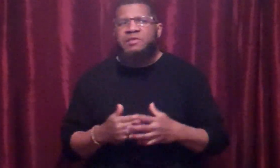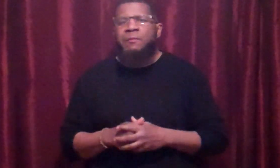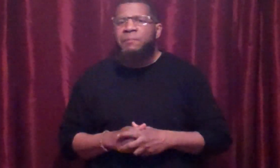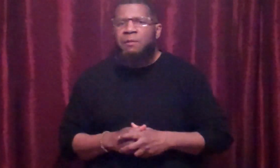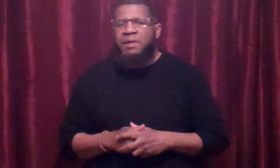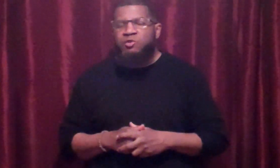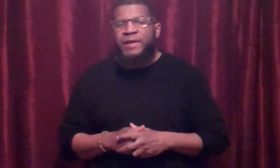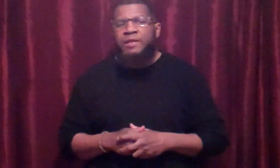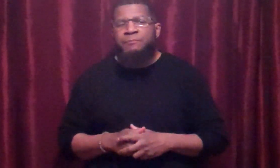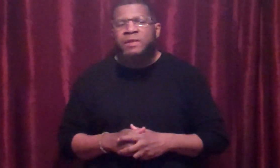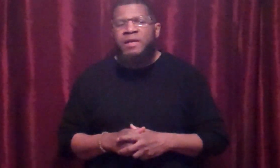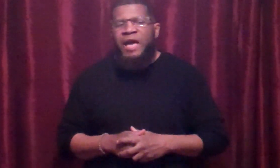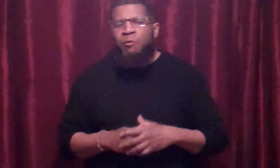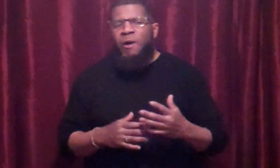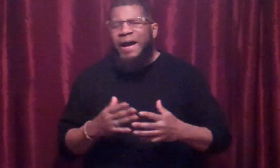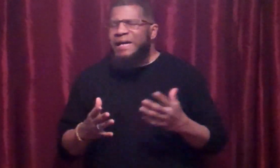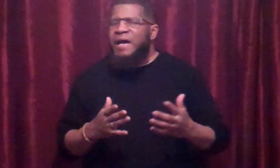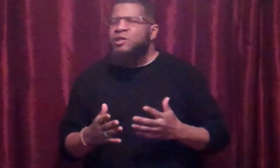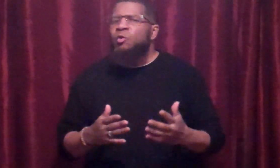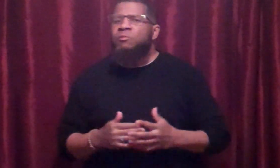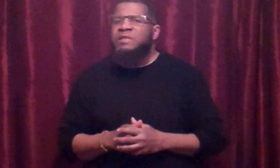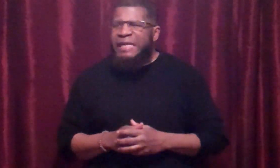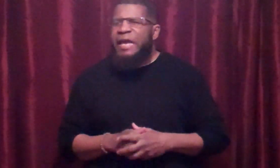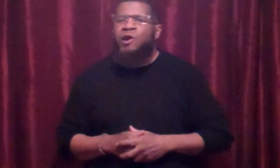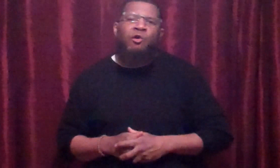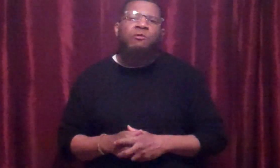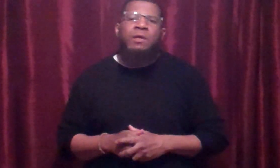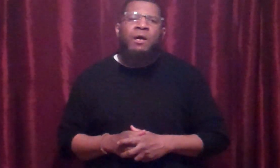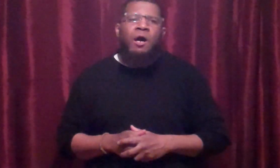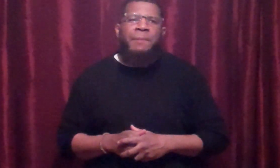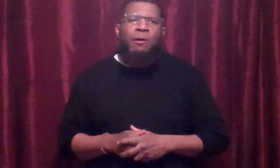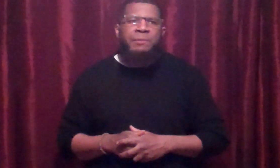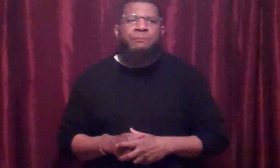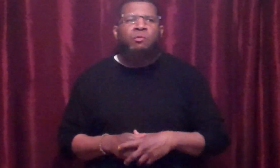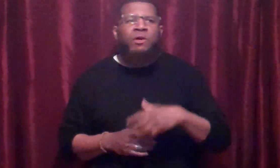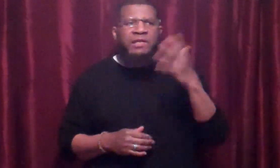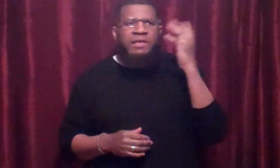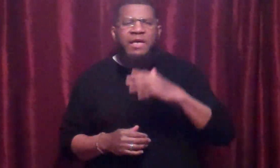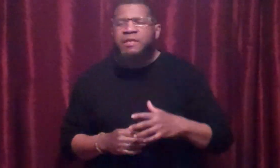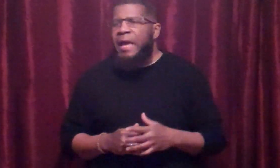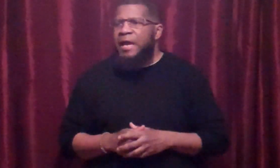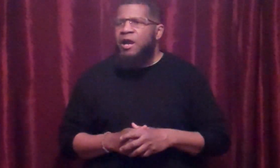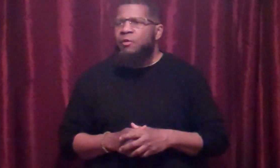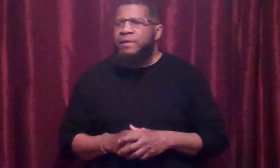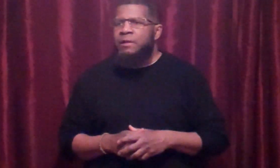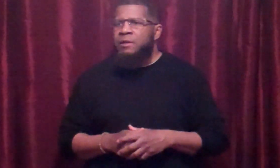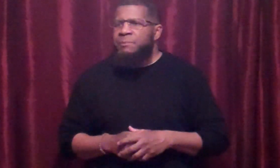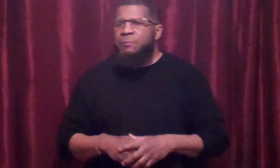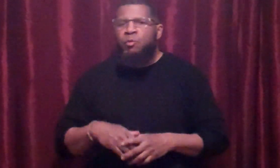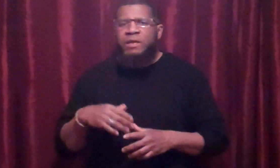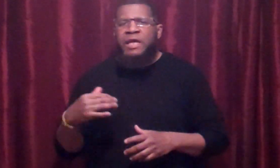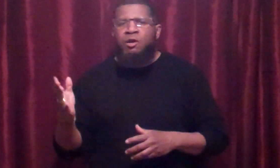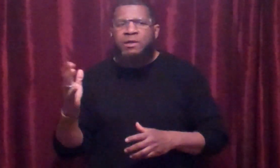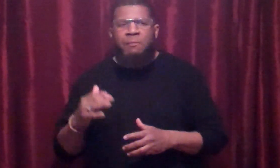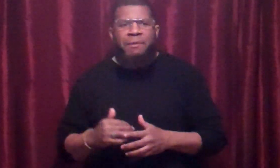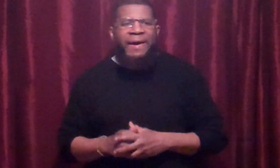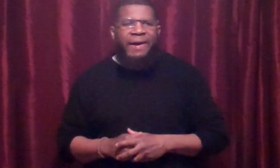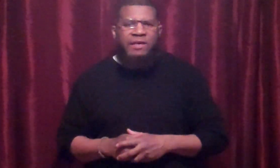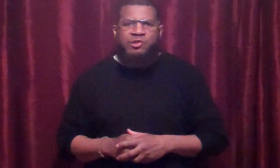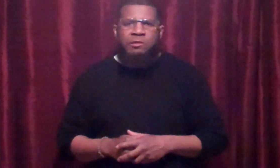I am about my training, and why I kind of don't care about people who are kicking at the air, and people who are laying on their backs, and